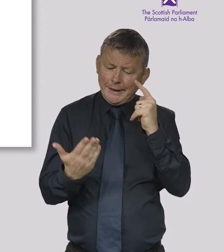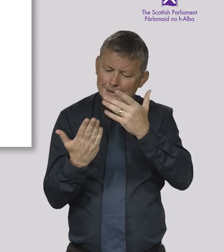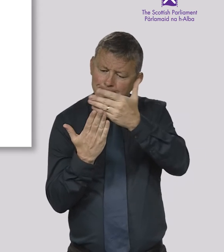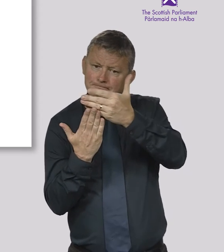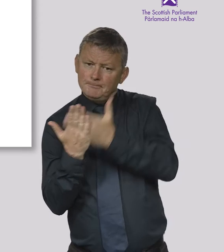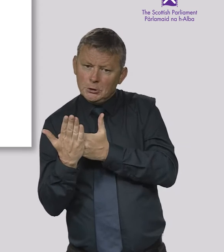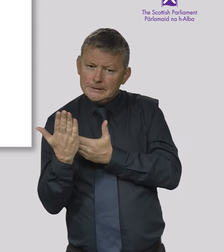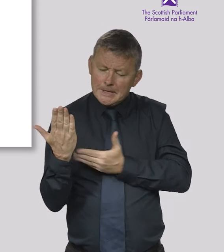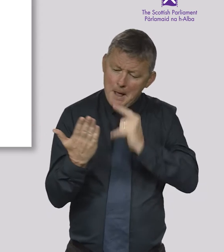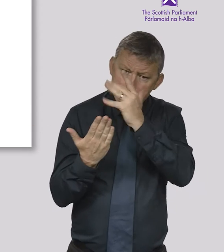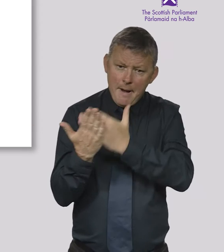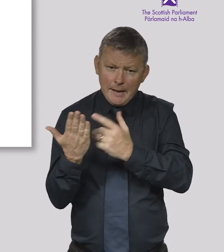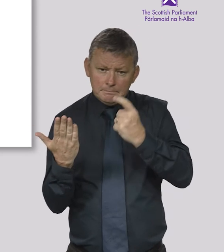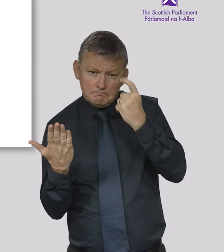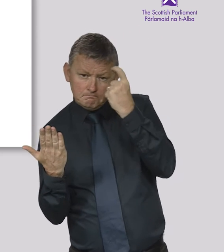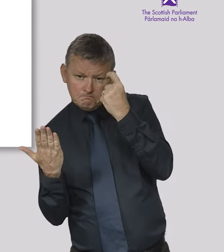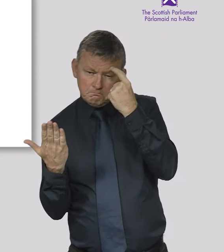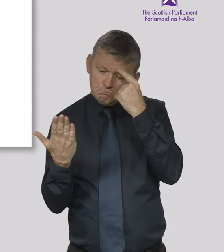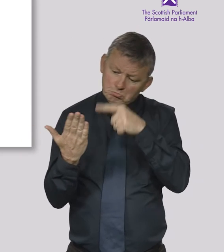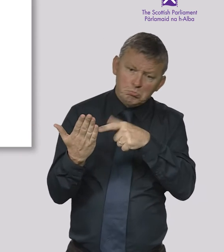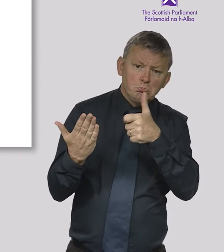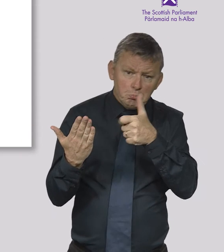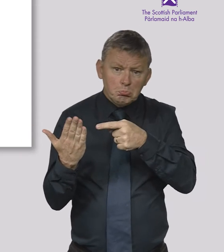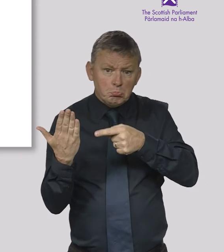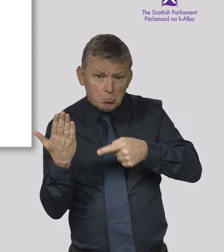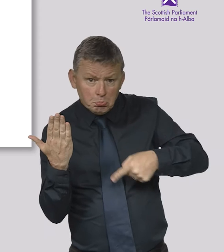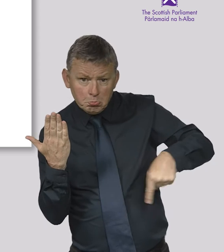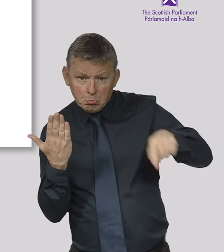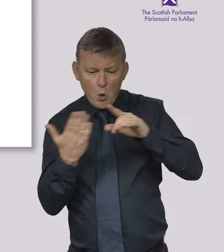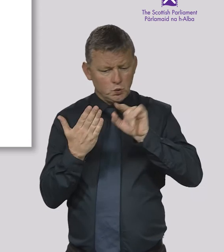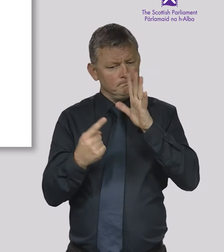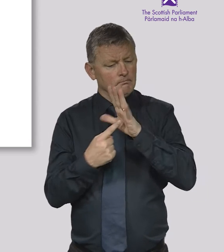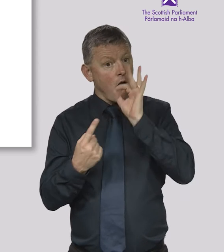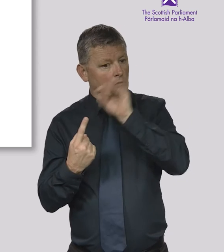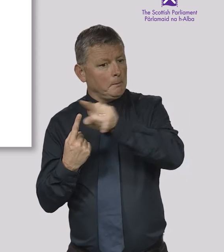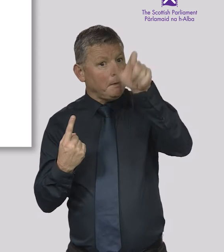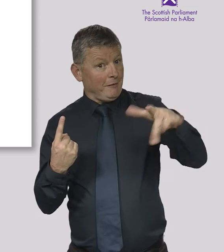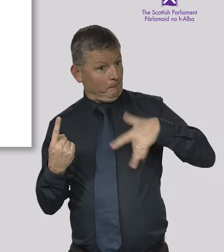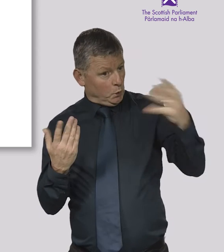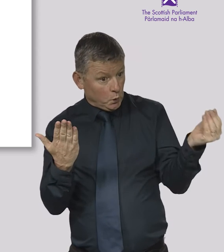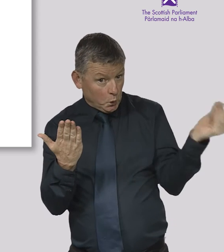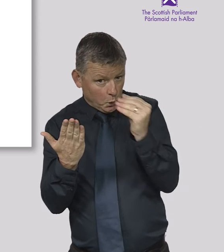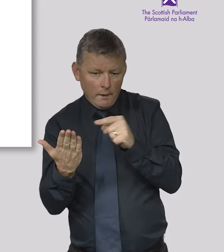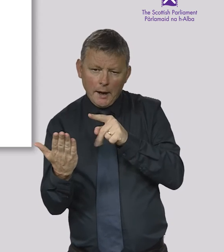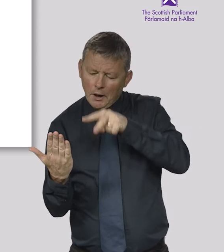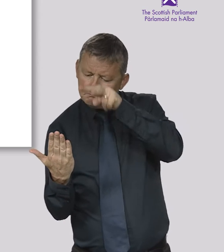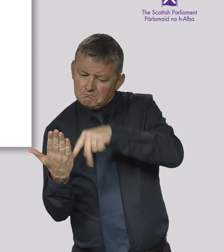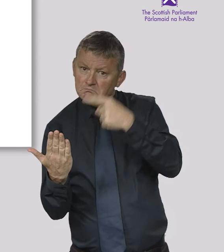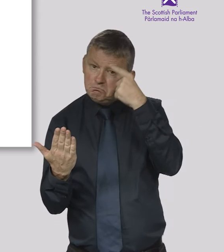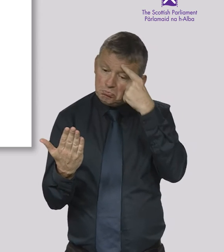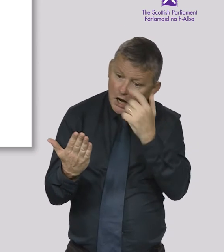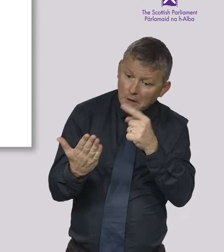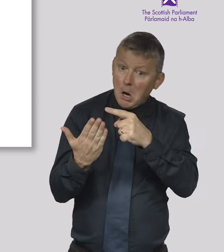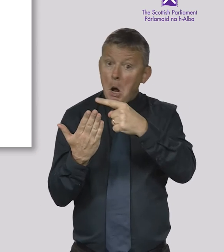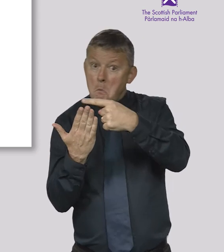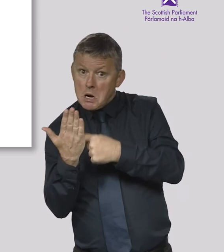Parliamentary committees consider the general principles, the overall purpose of the Bill, and normally ask members of the public